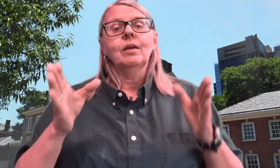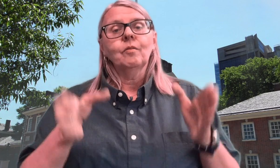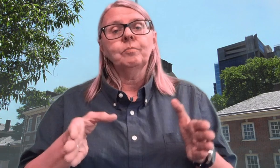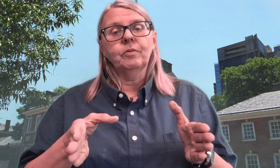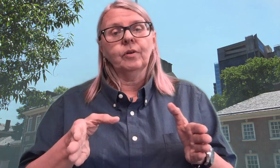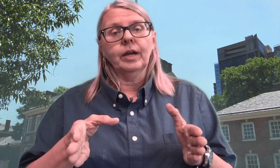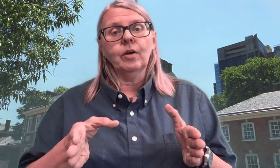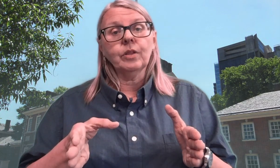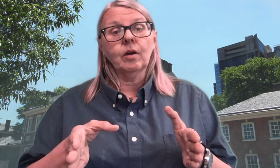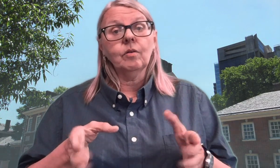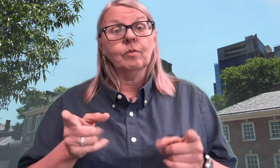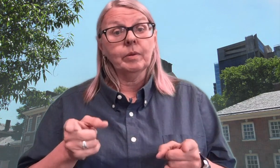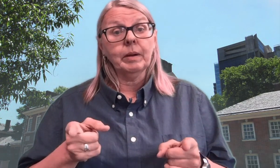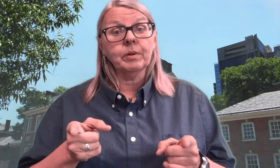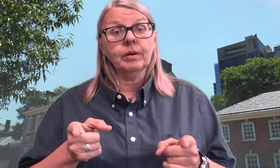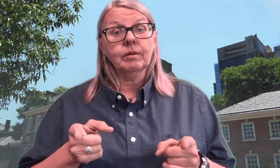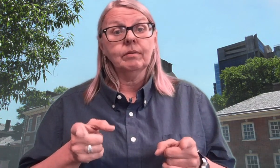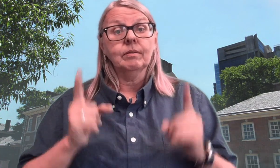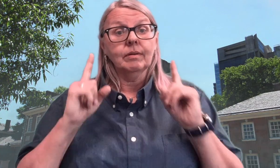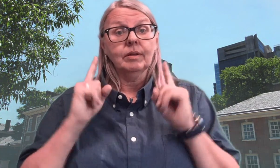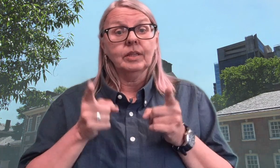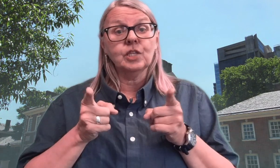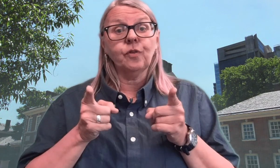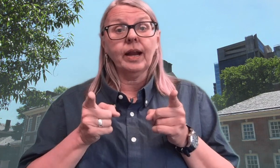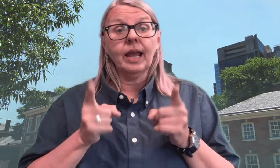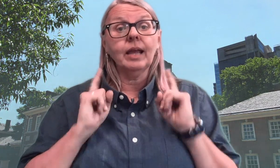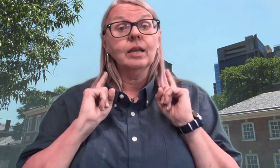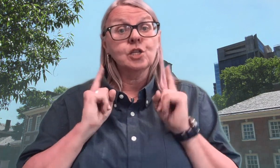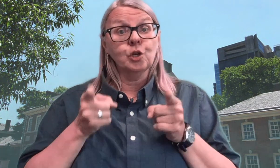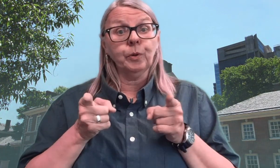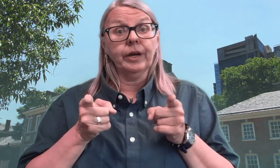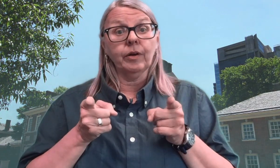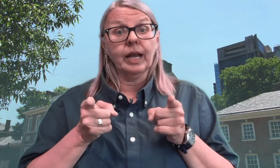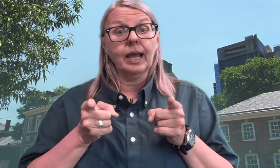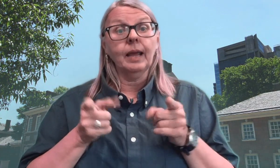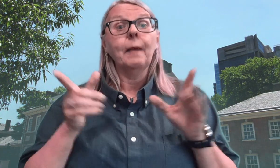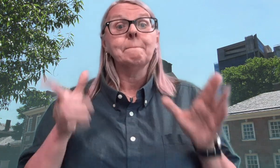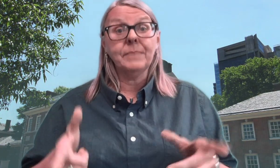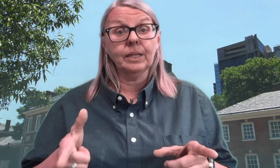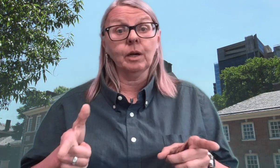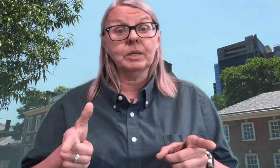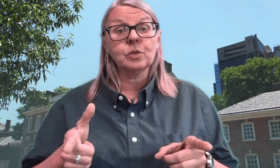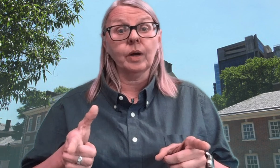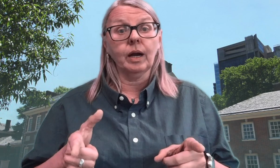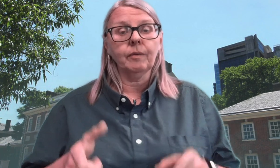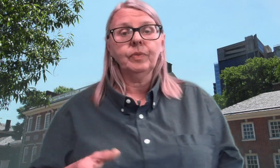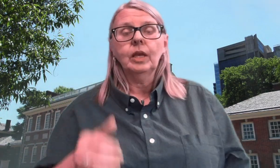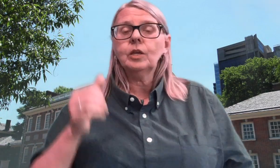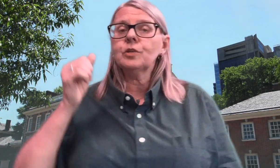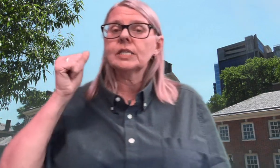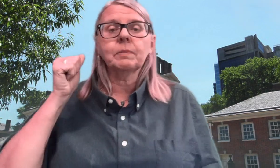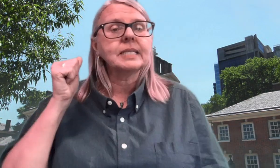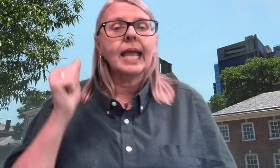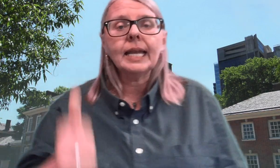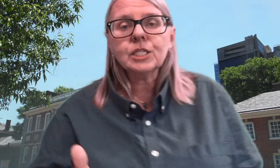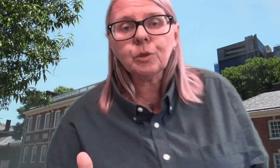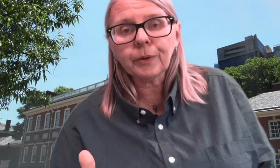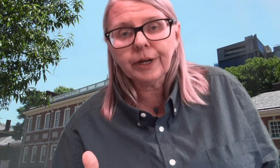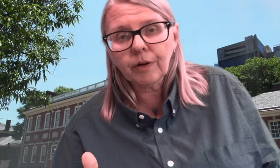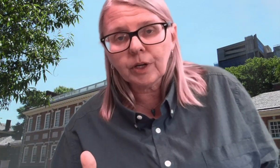Before I go, though, remember, this Friday, Superhero Day, be there, be square. You can dress up as any superhero you